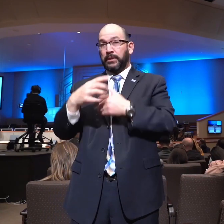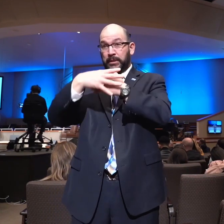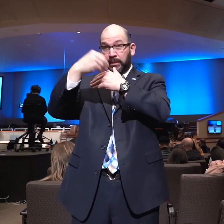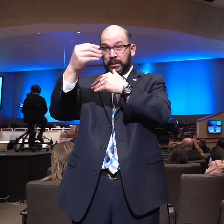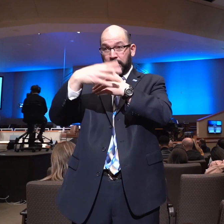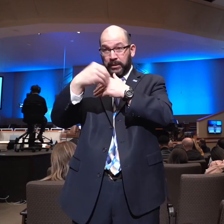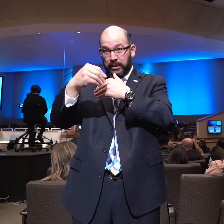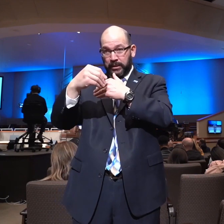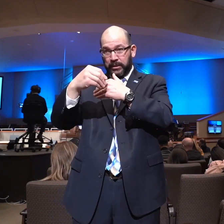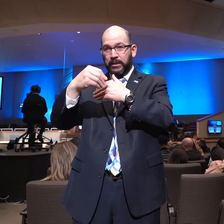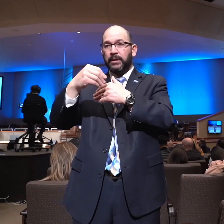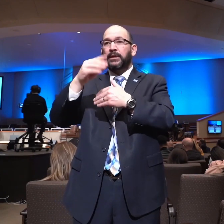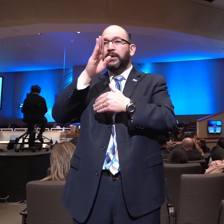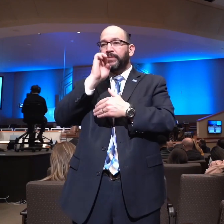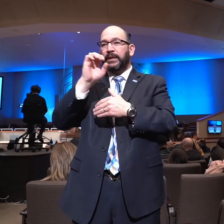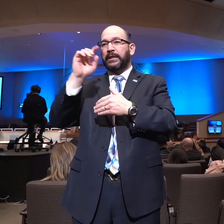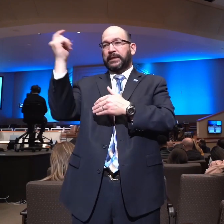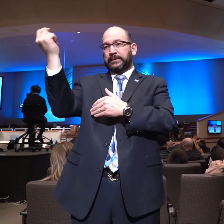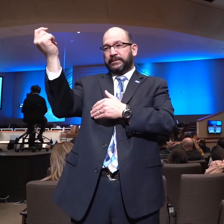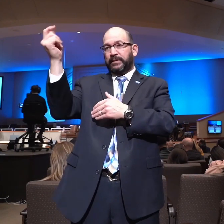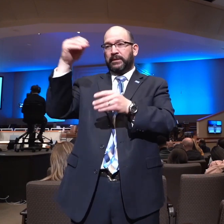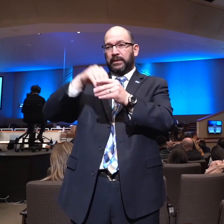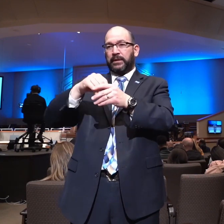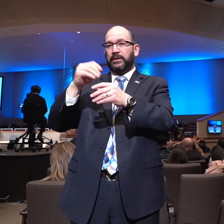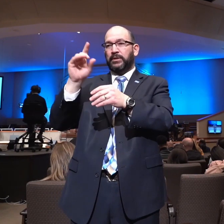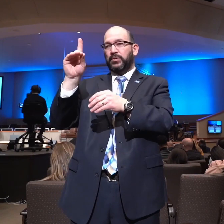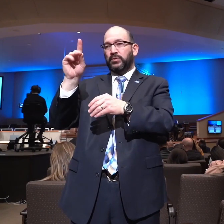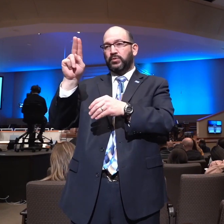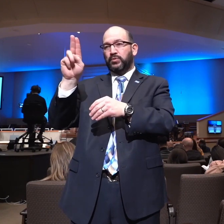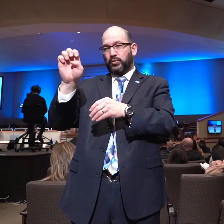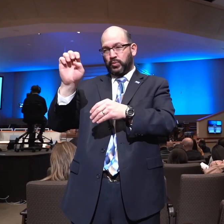To be testified in due time. To be testified